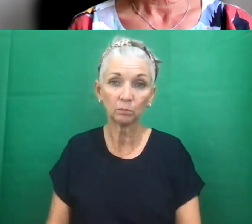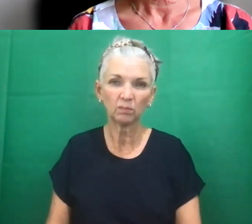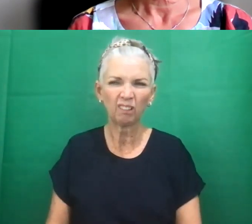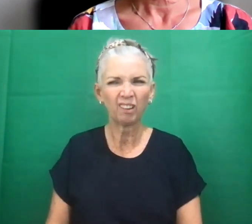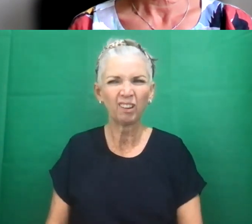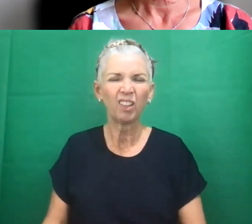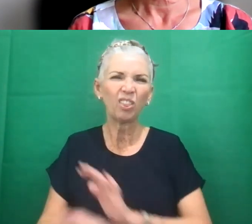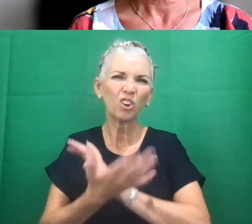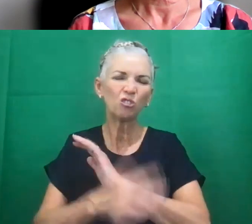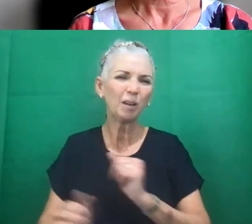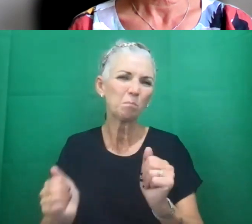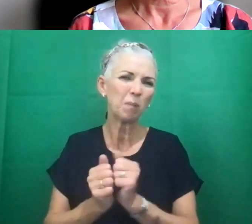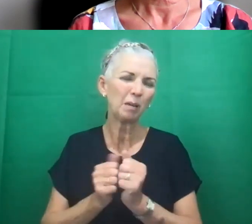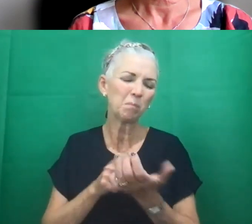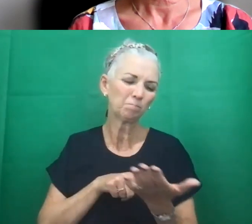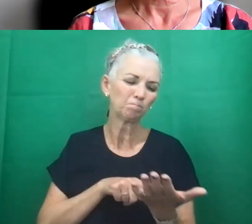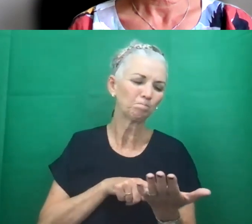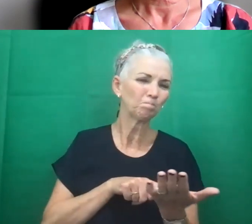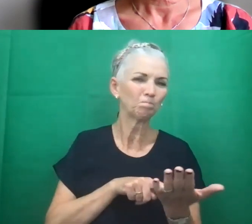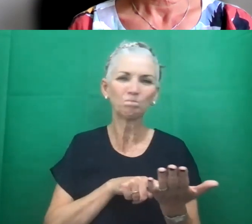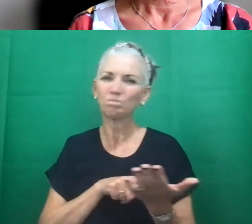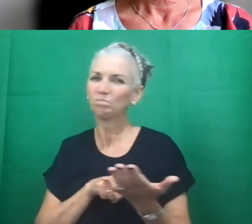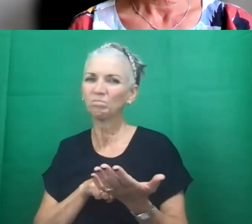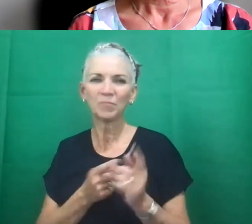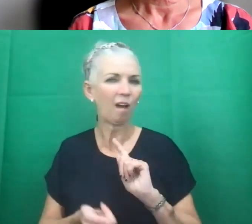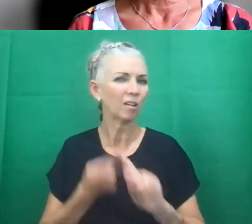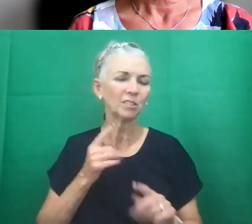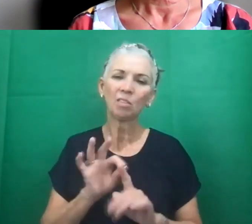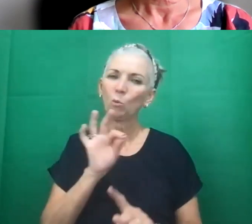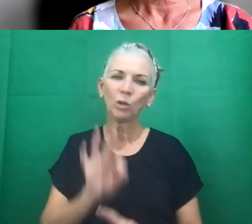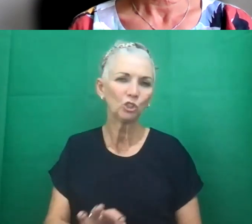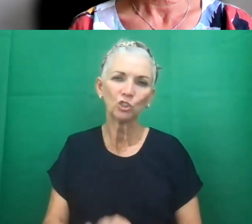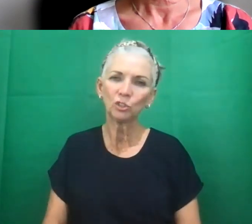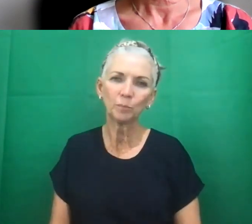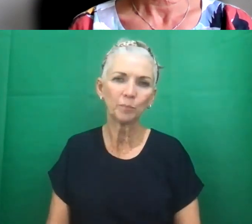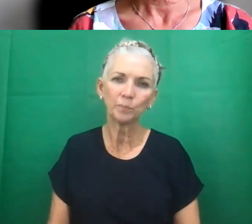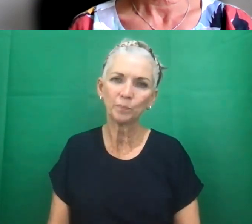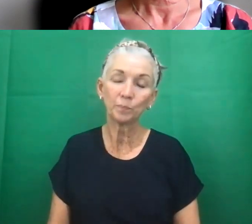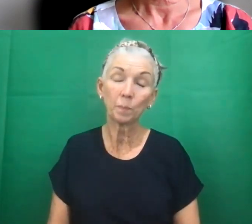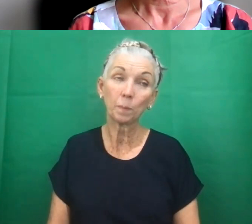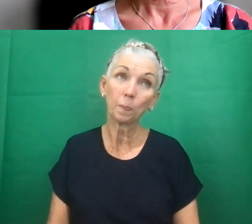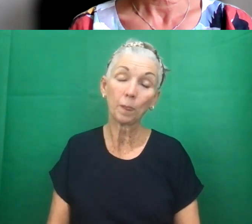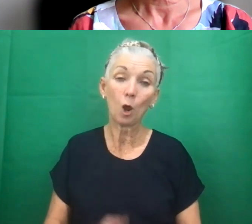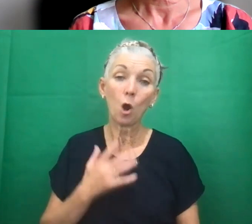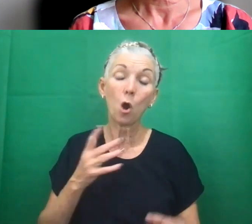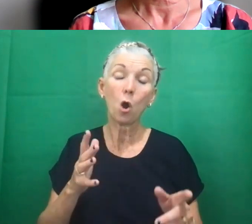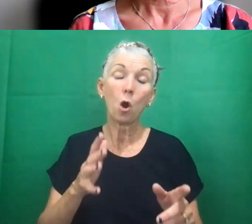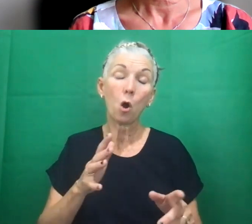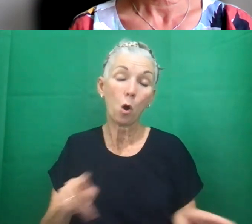really answers any of those questions. I'm sure. I think I've also seen that some of the